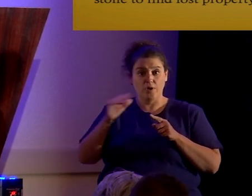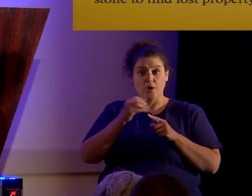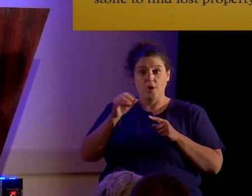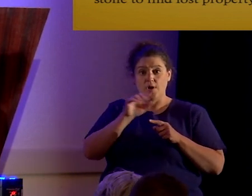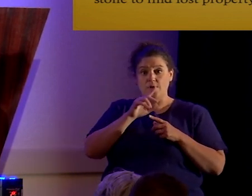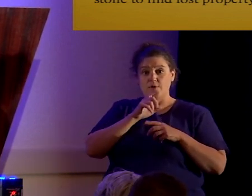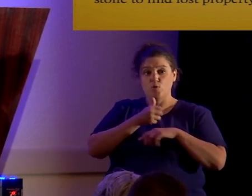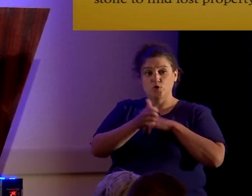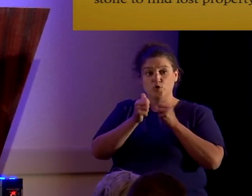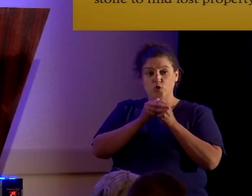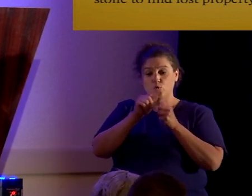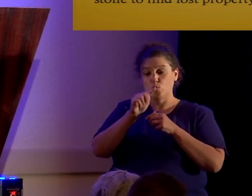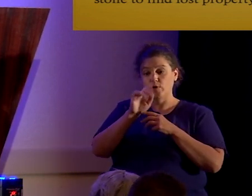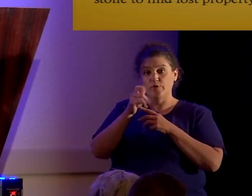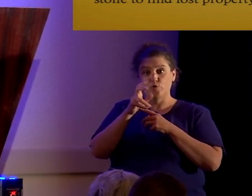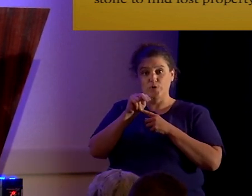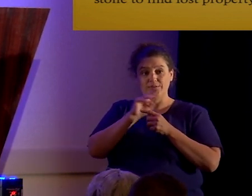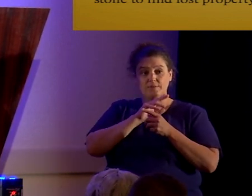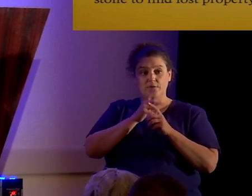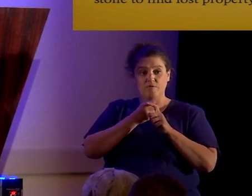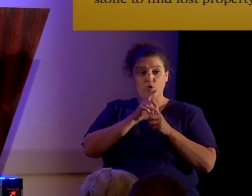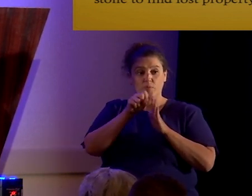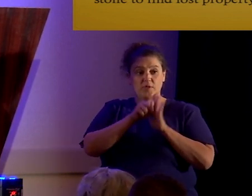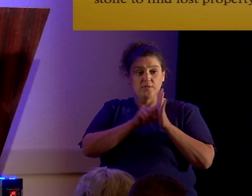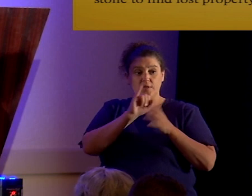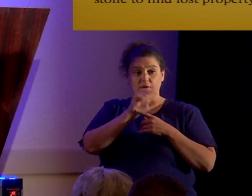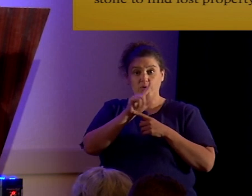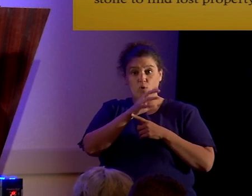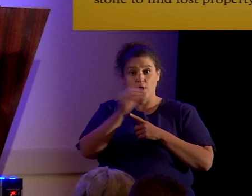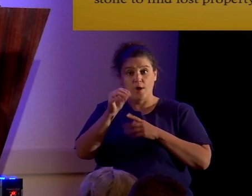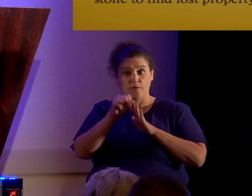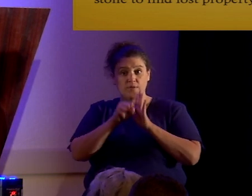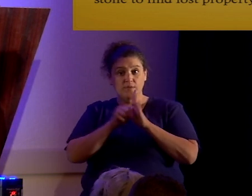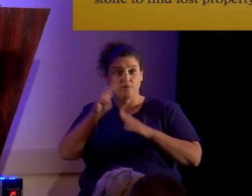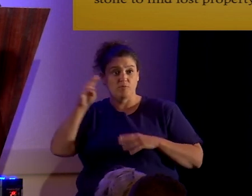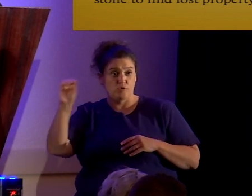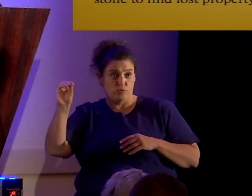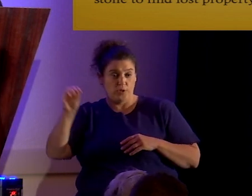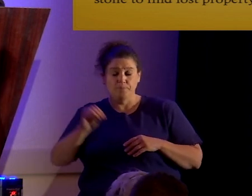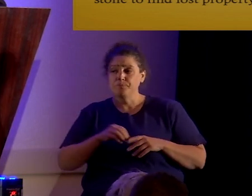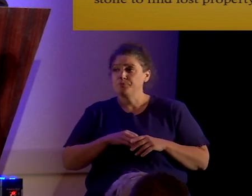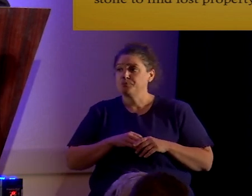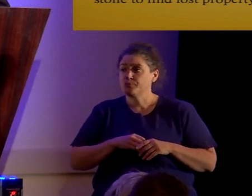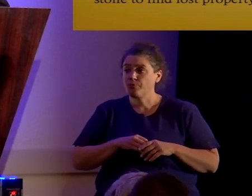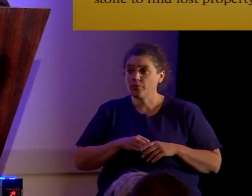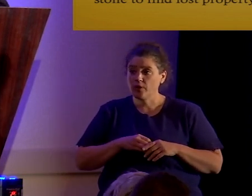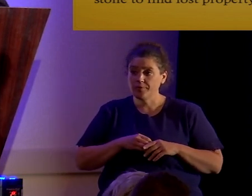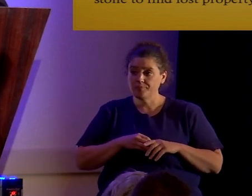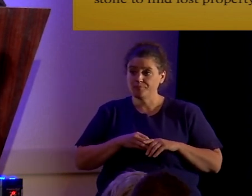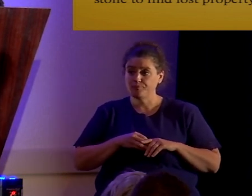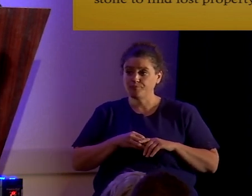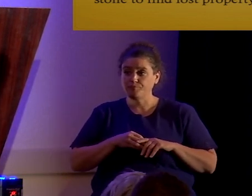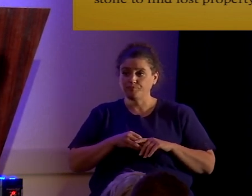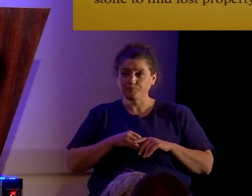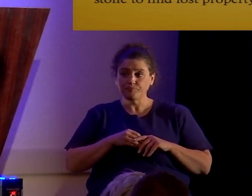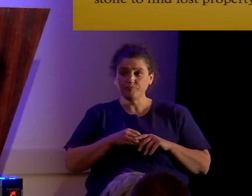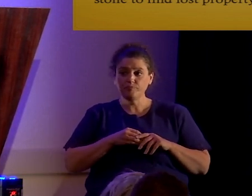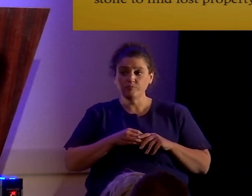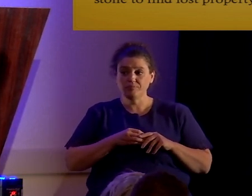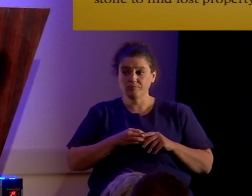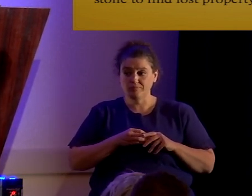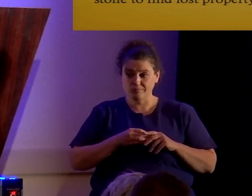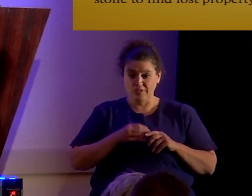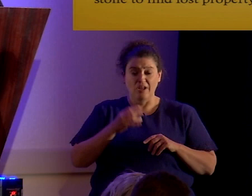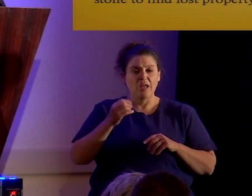treason against both the state of Illinois and the state of Missouri. And, um, he went on to all sorts of,